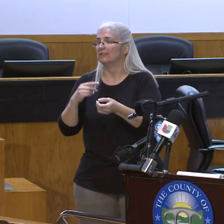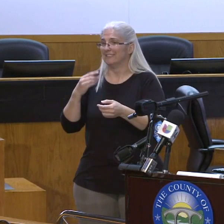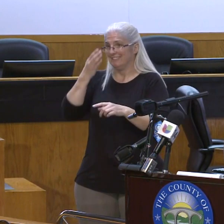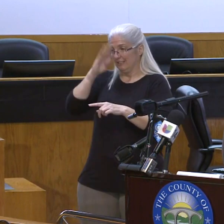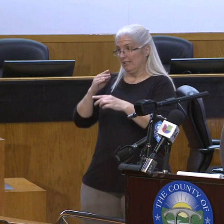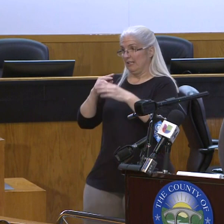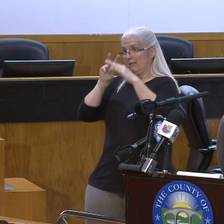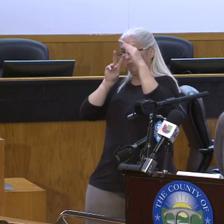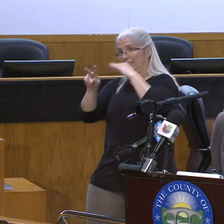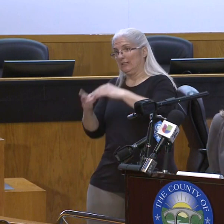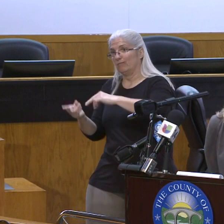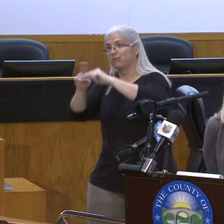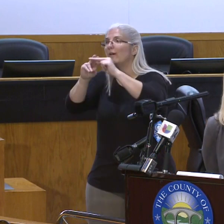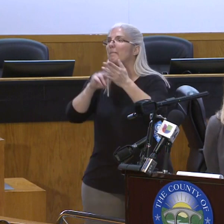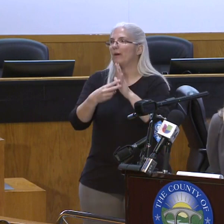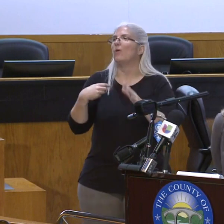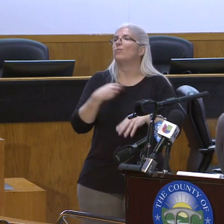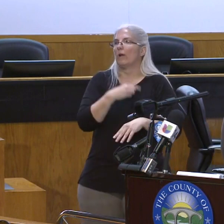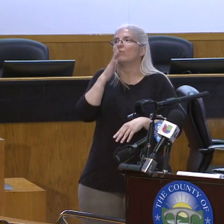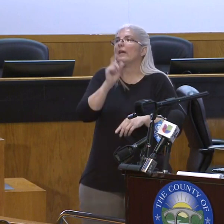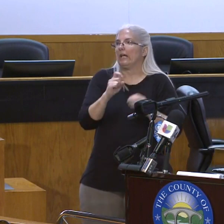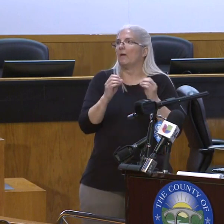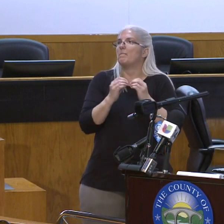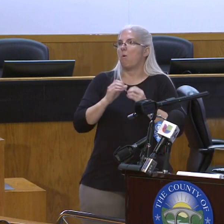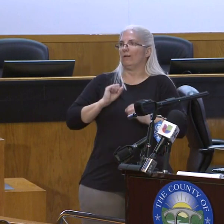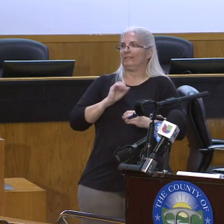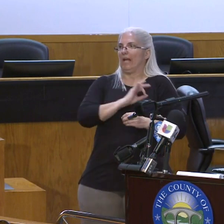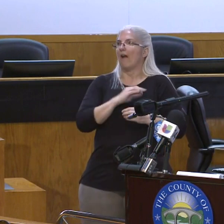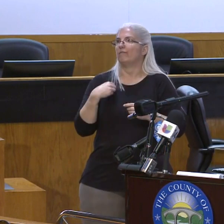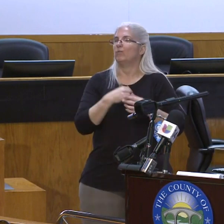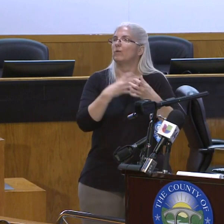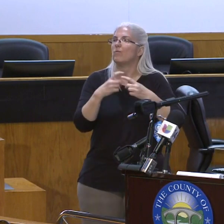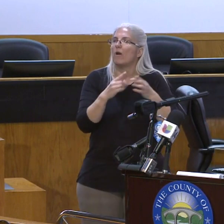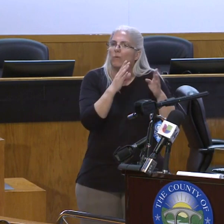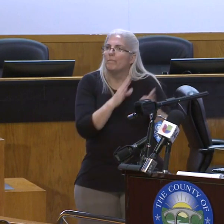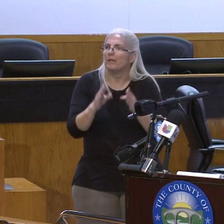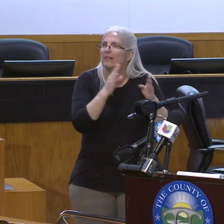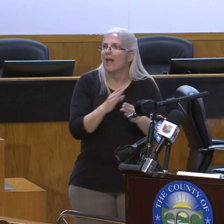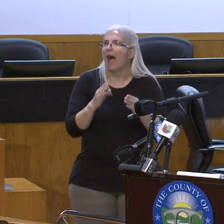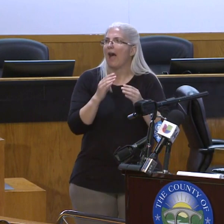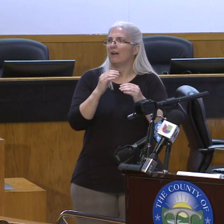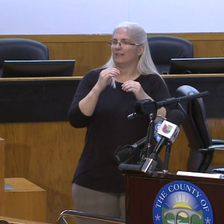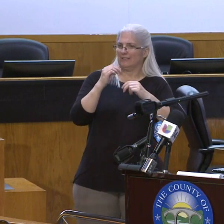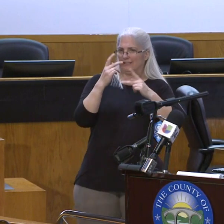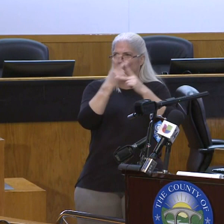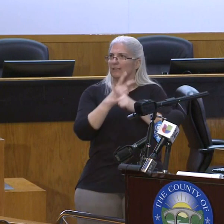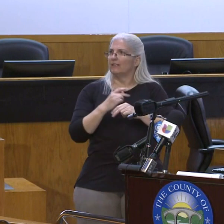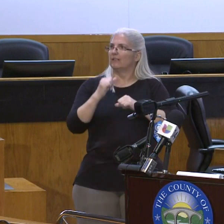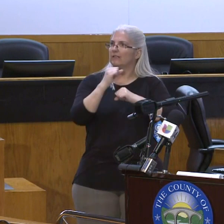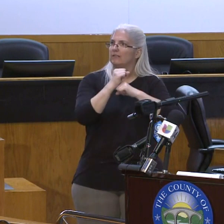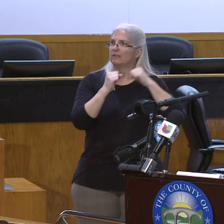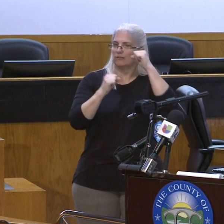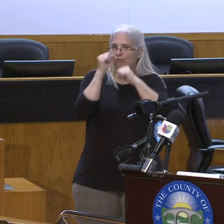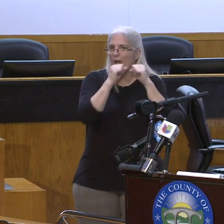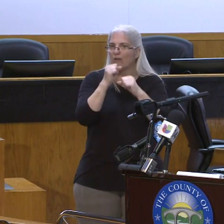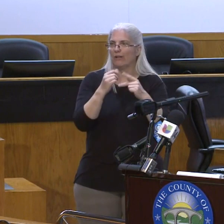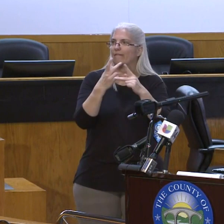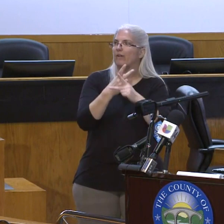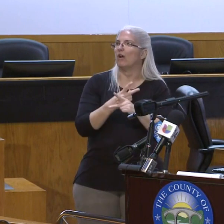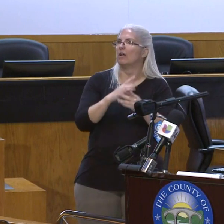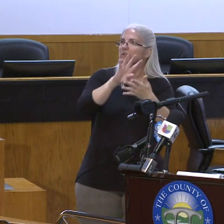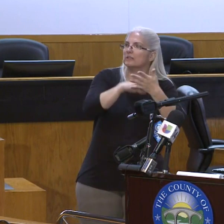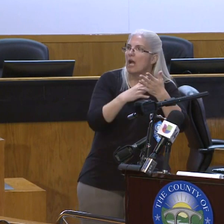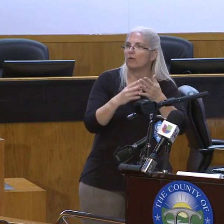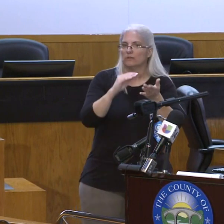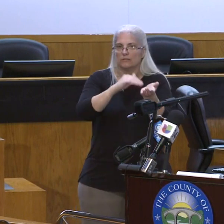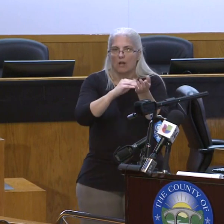Each hospital is working on plans how they can creatively restructure care teams to incorporate volunteers from